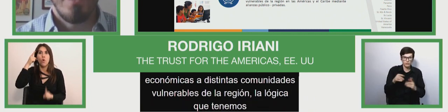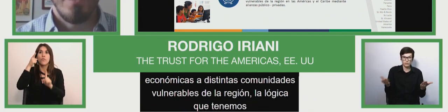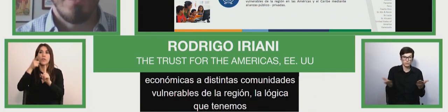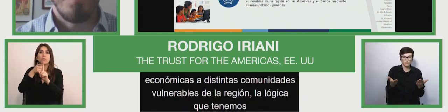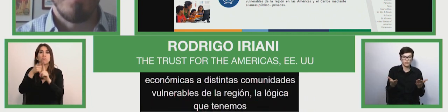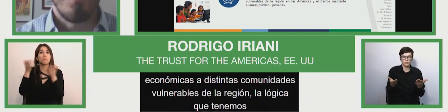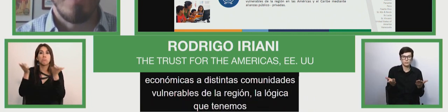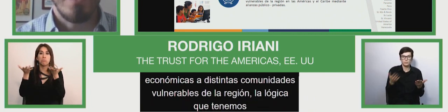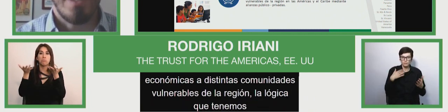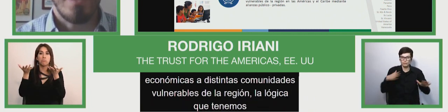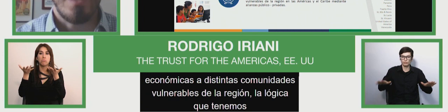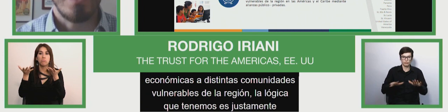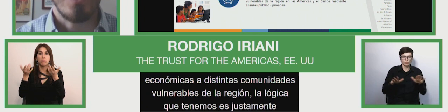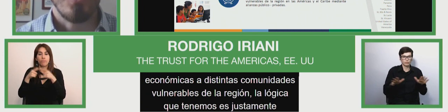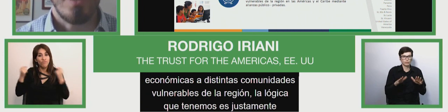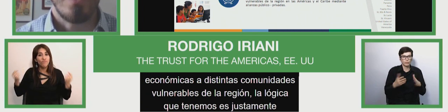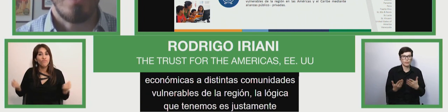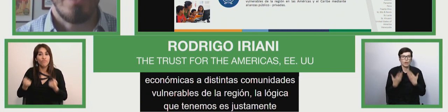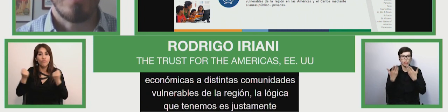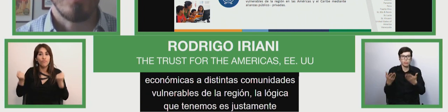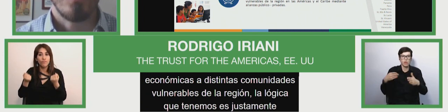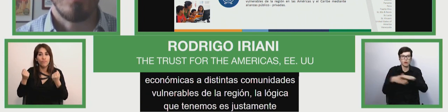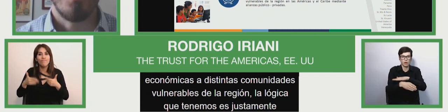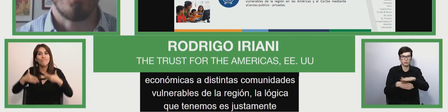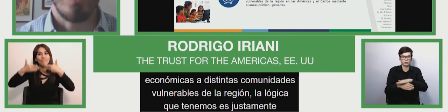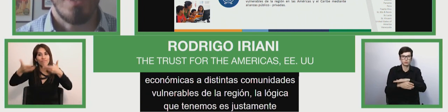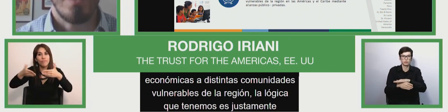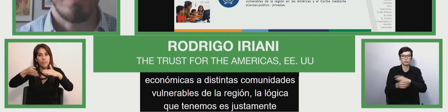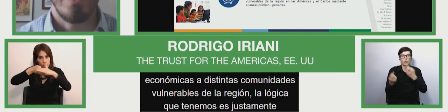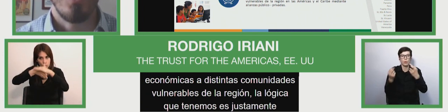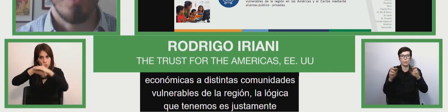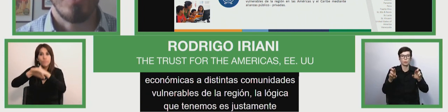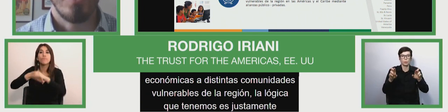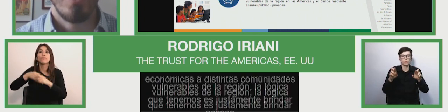to various vulnerable communities in the region